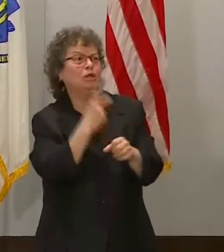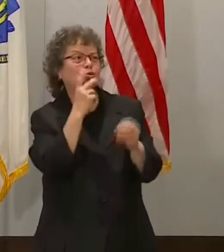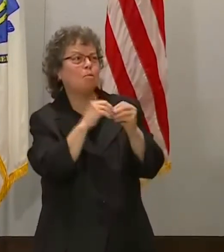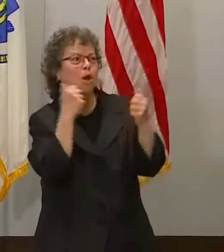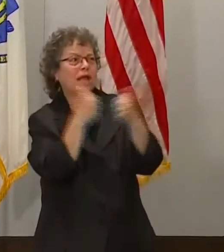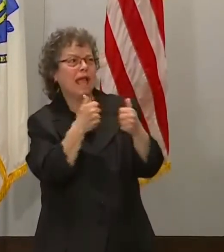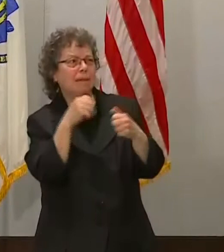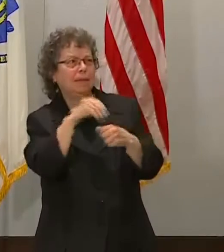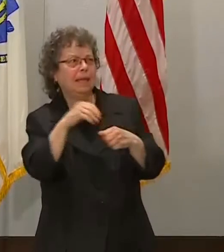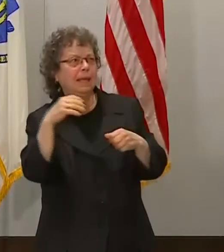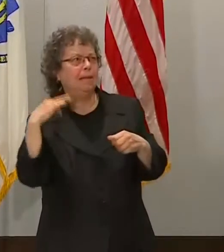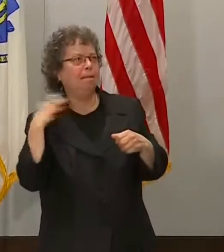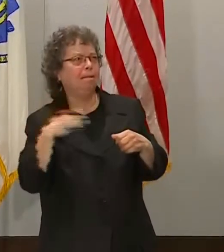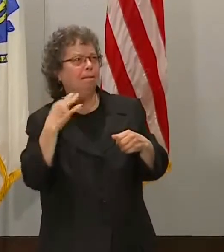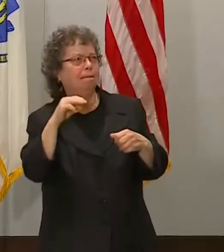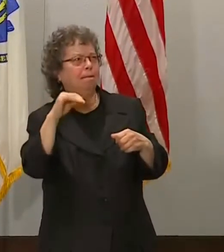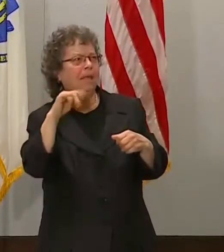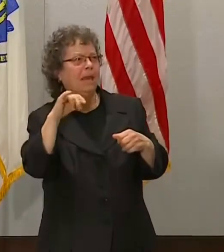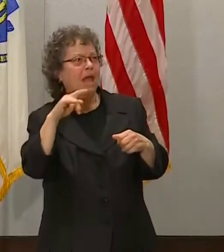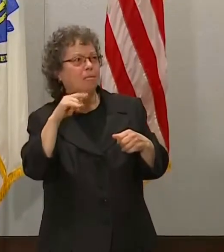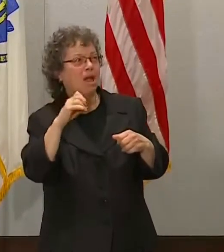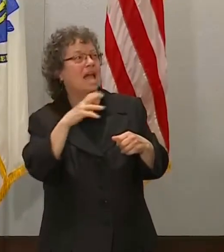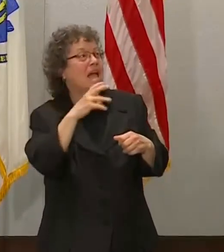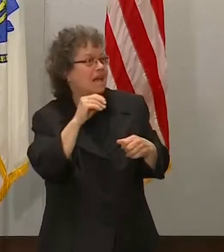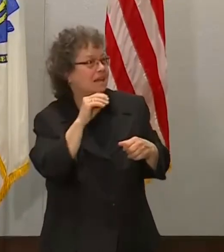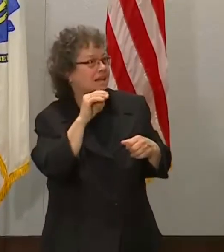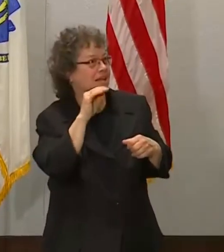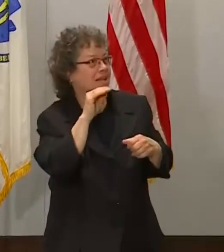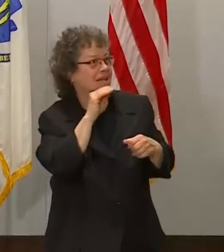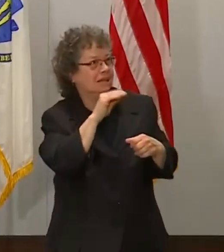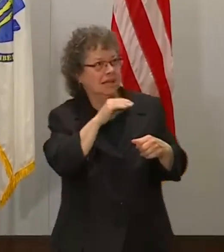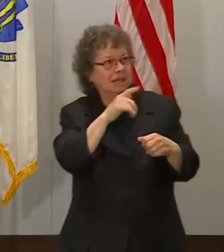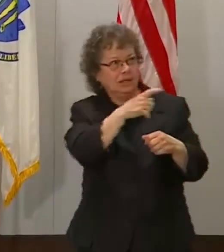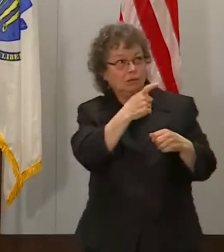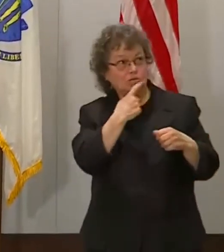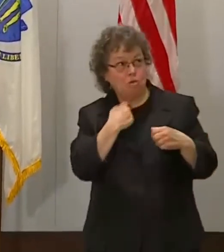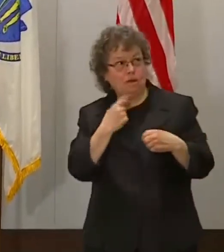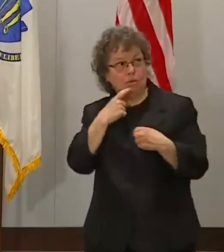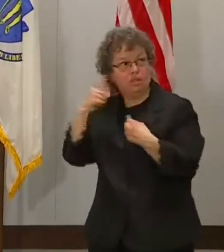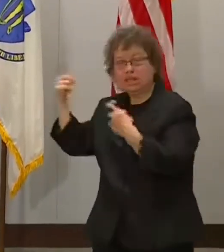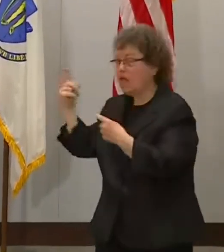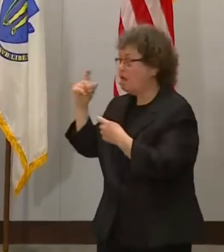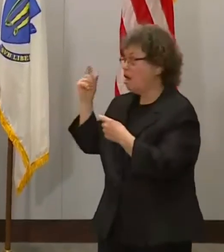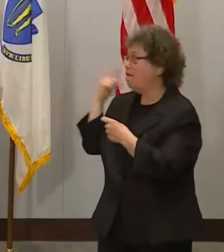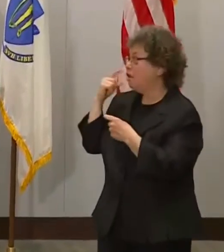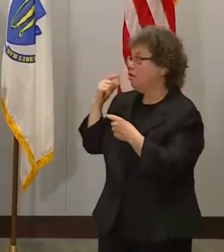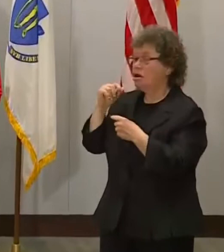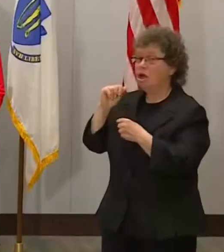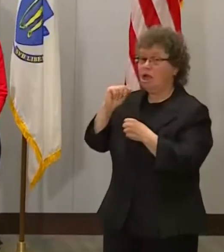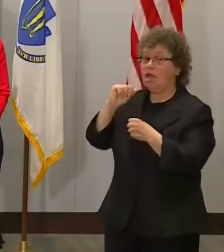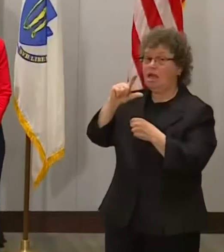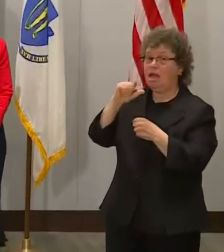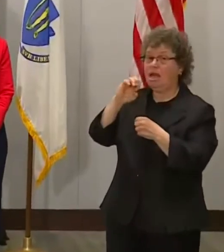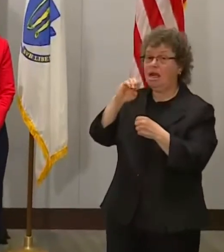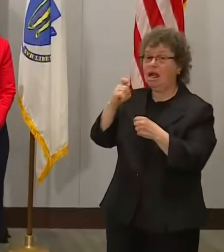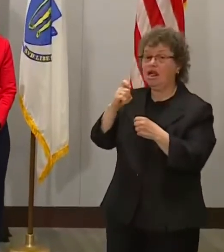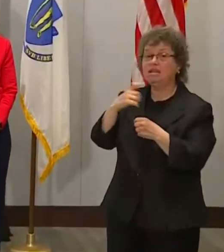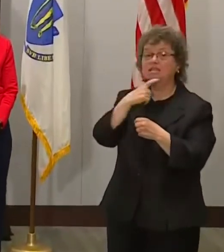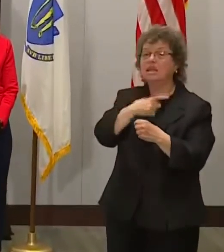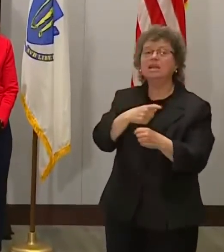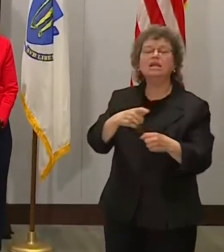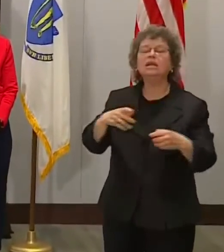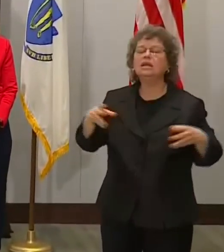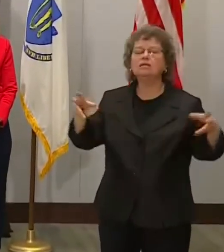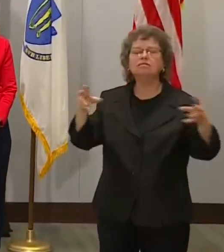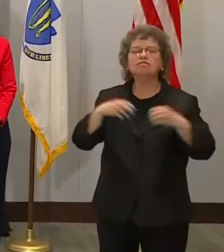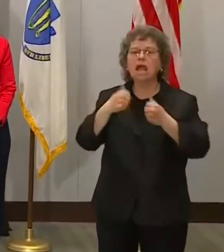he actually said, do me a favor, tell the gov. So I'm going to tell the gov. Alex said whatever he needs to do